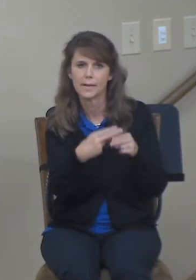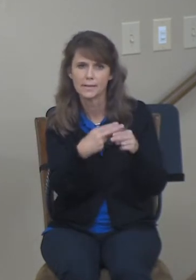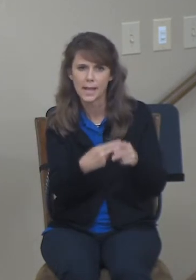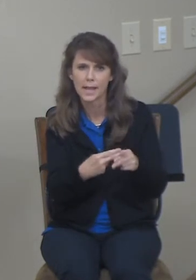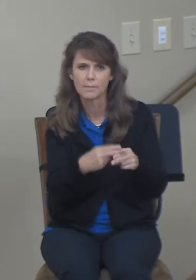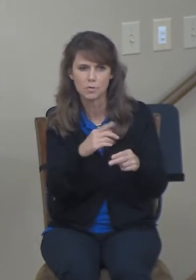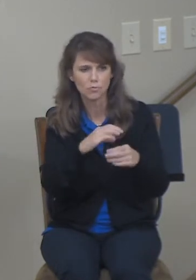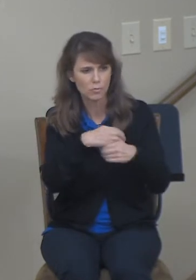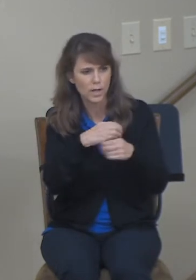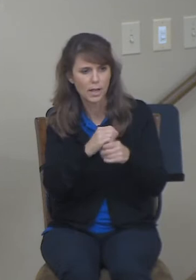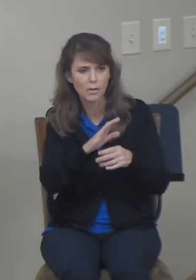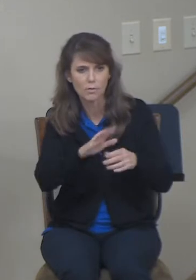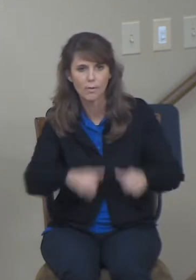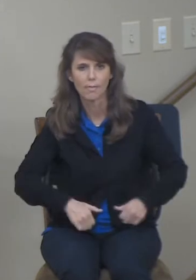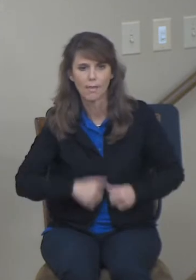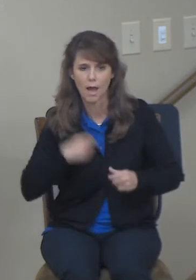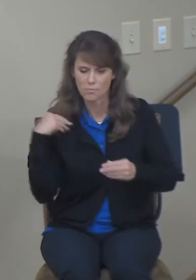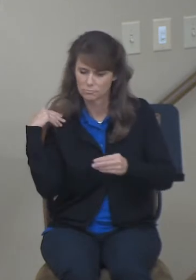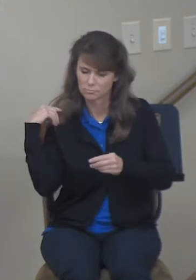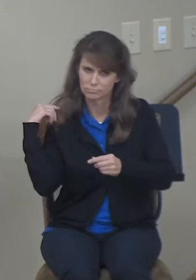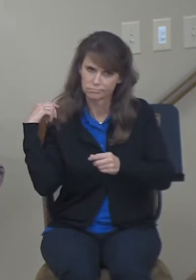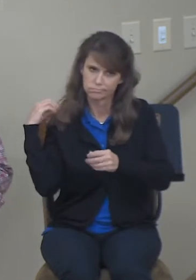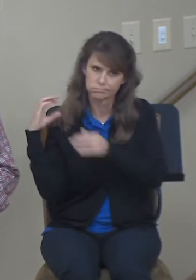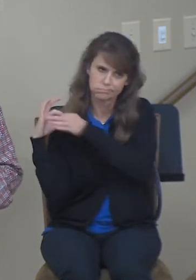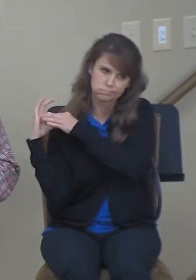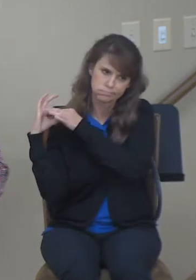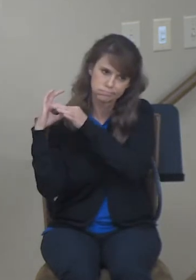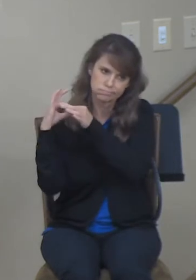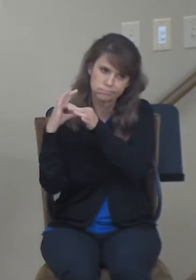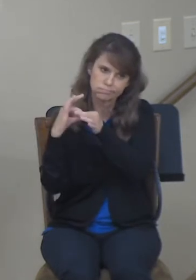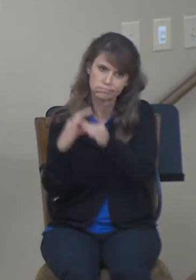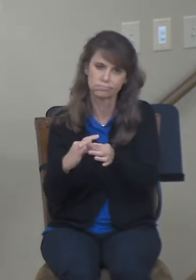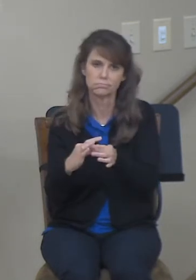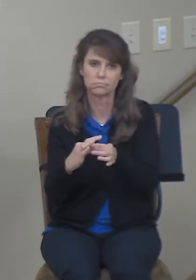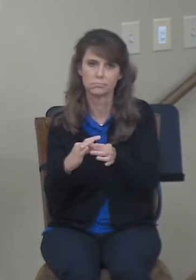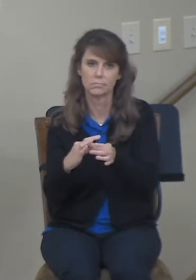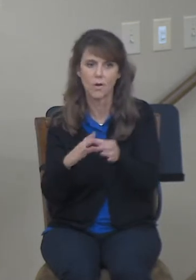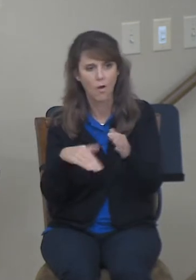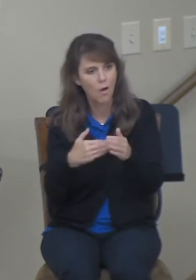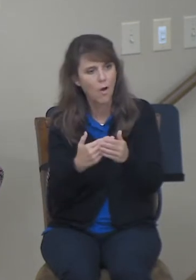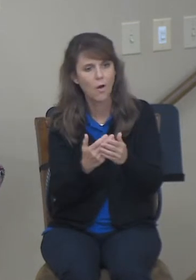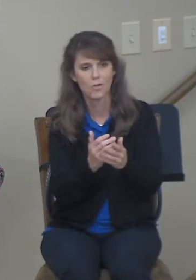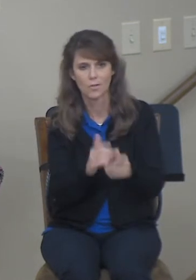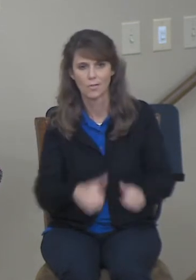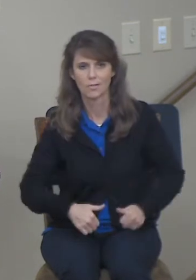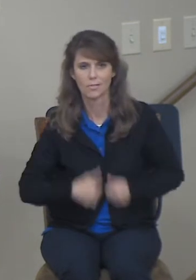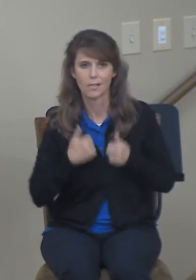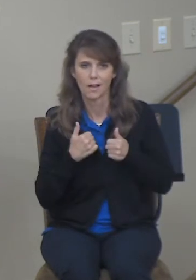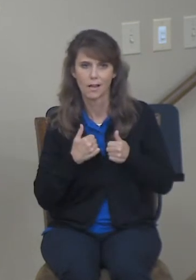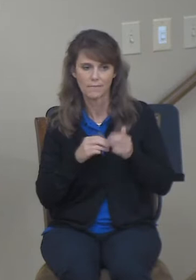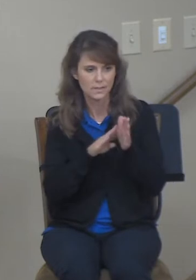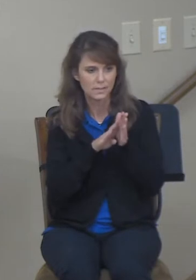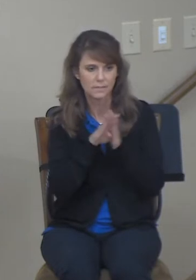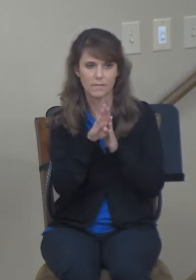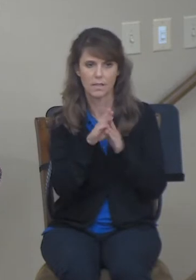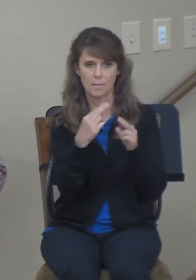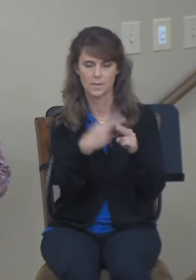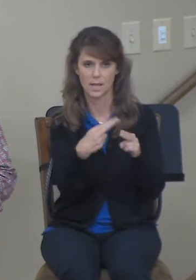is recognized. And I'm just going to say something about that. Those types of things don't develop overnight.